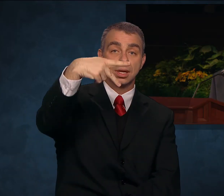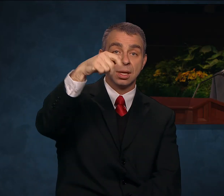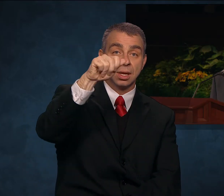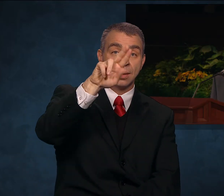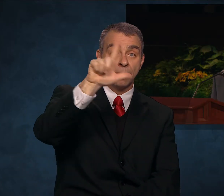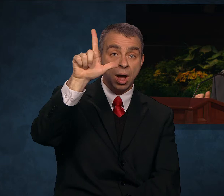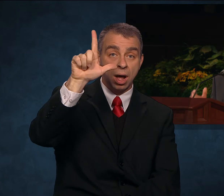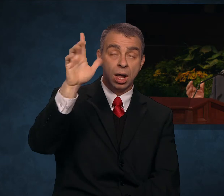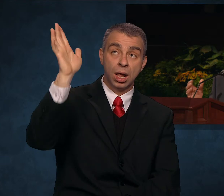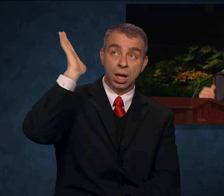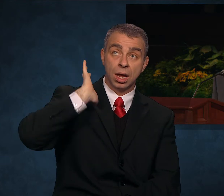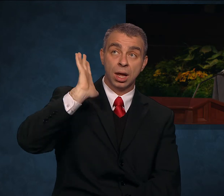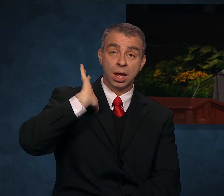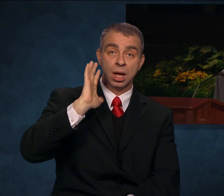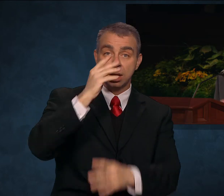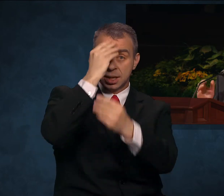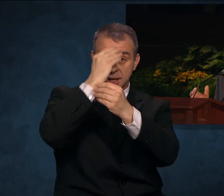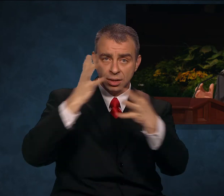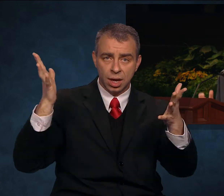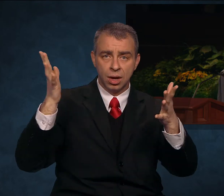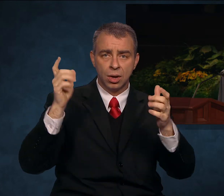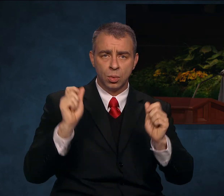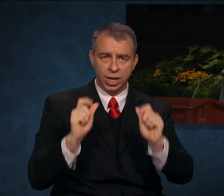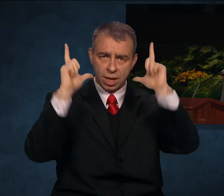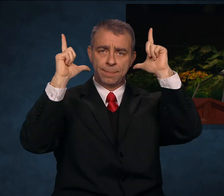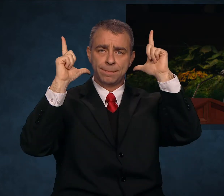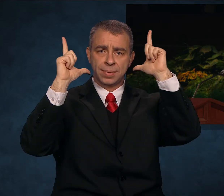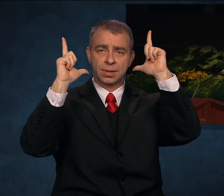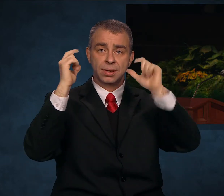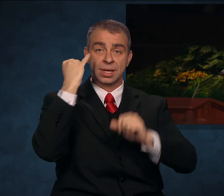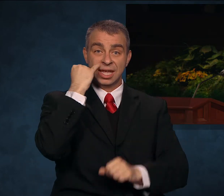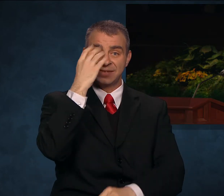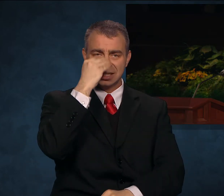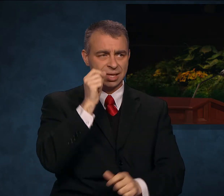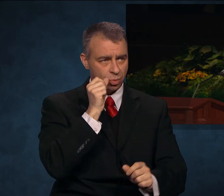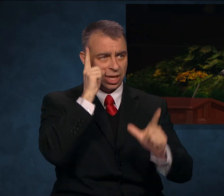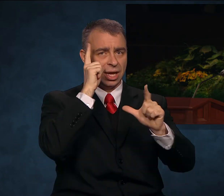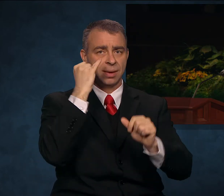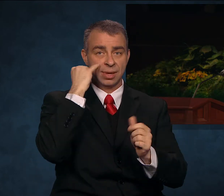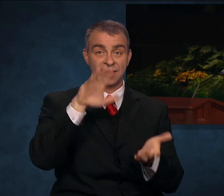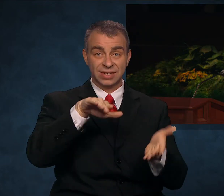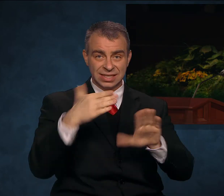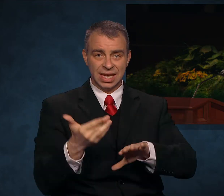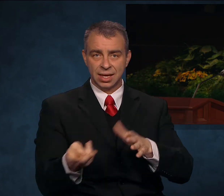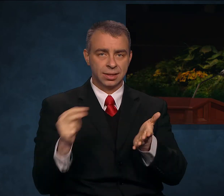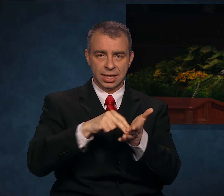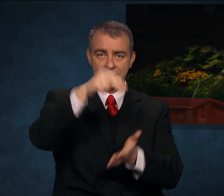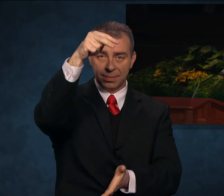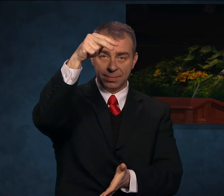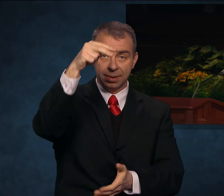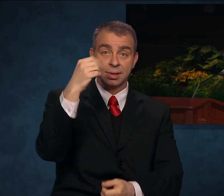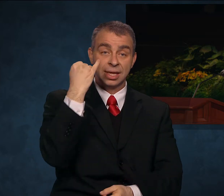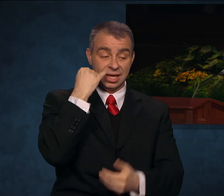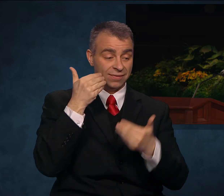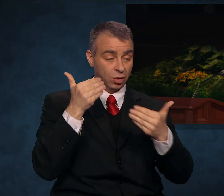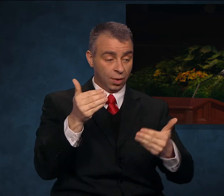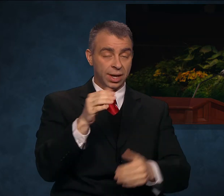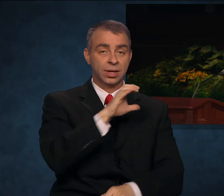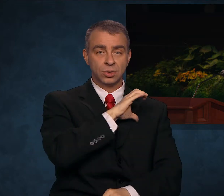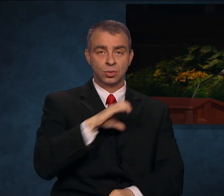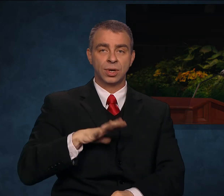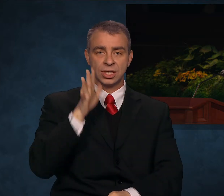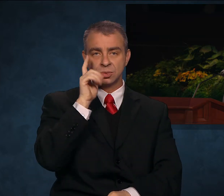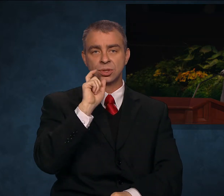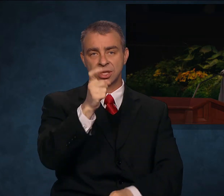sleepest, and arise from the dead, and Christ shall give thee light. My dear friends, know